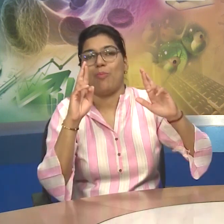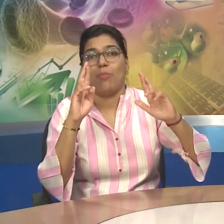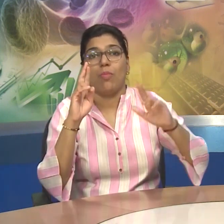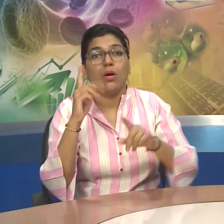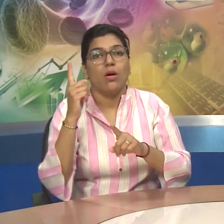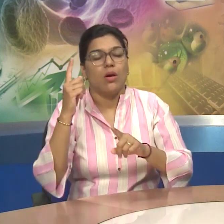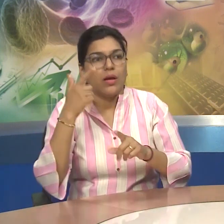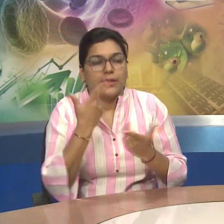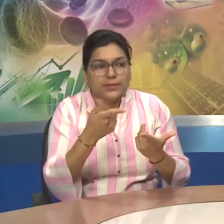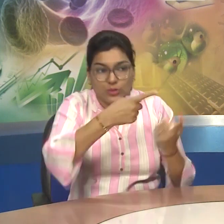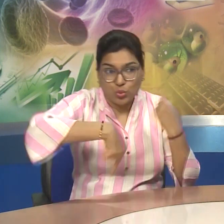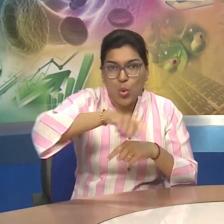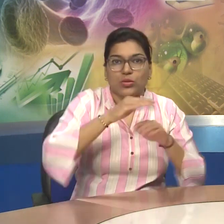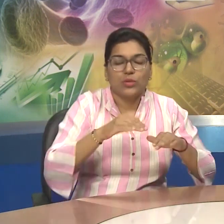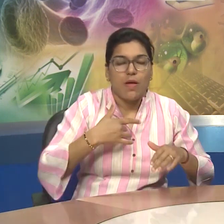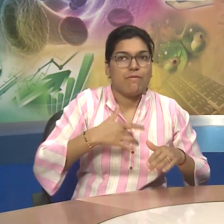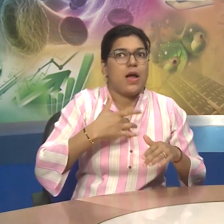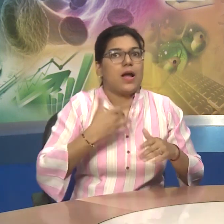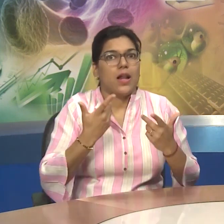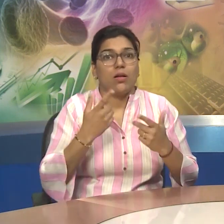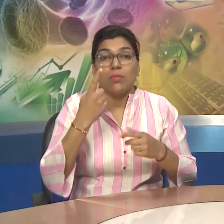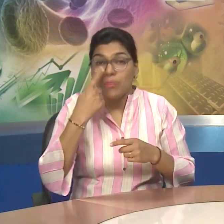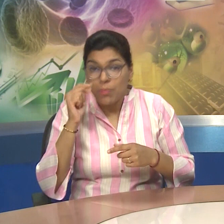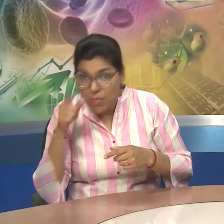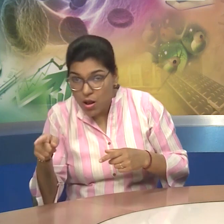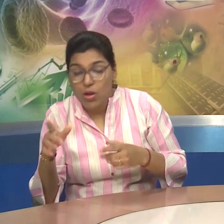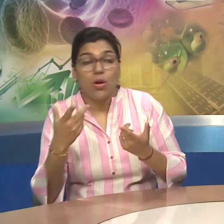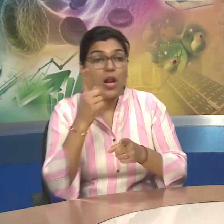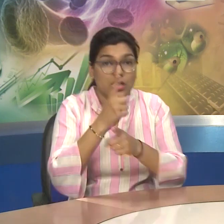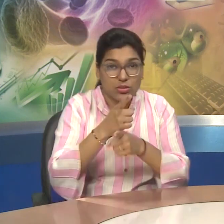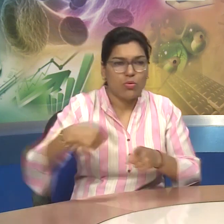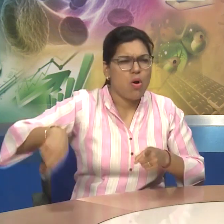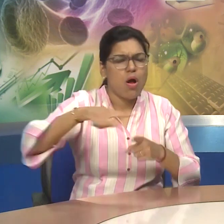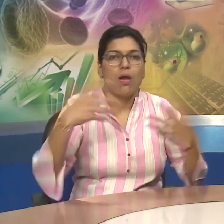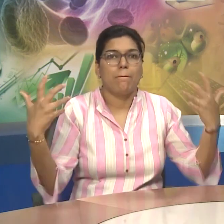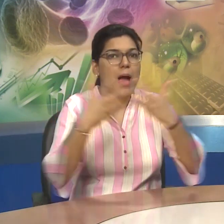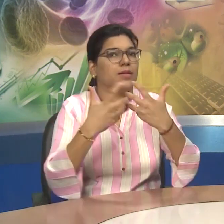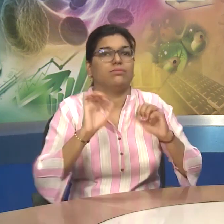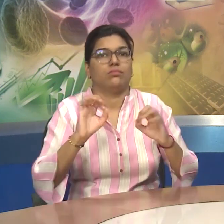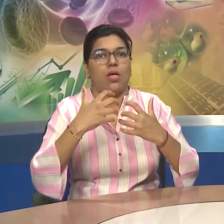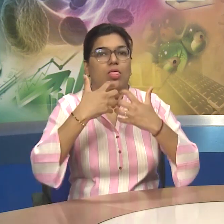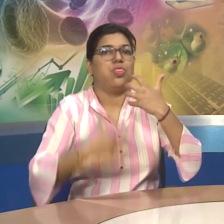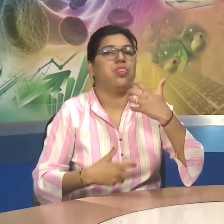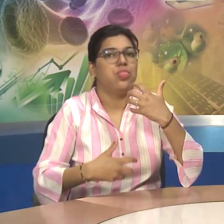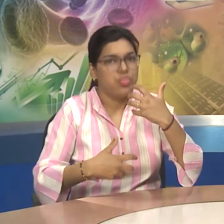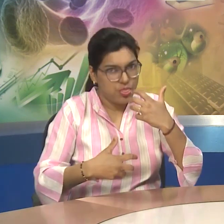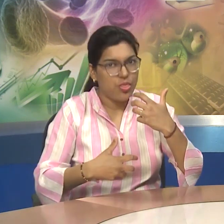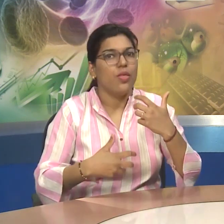As they are Worried about Whether